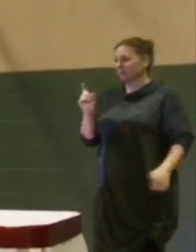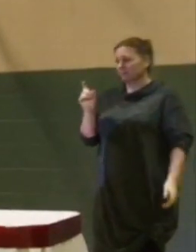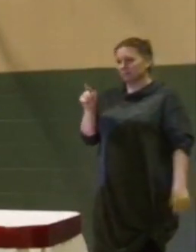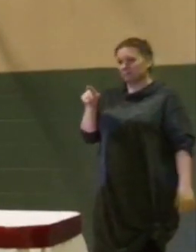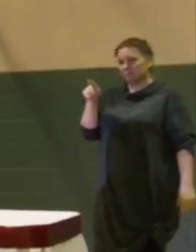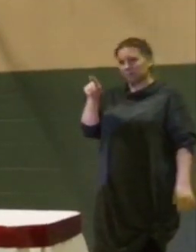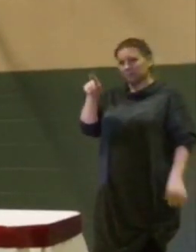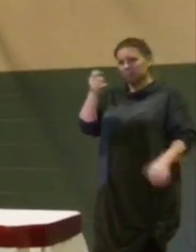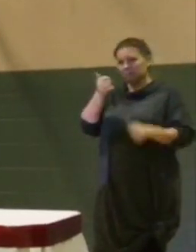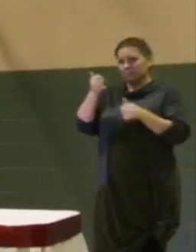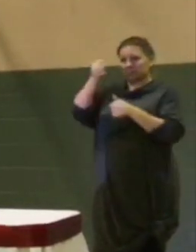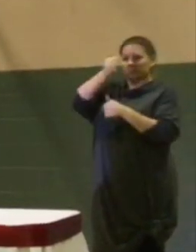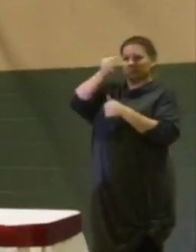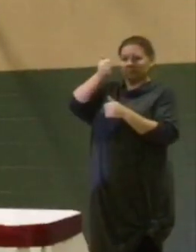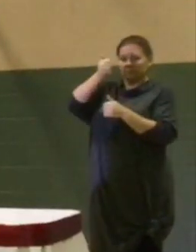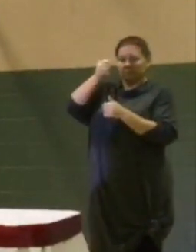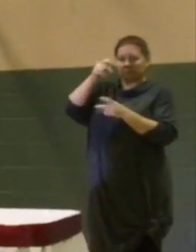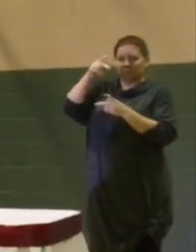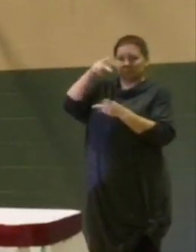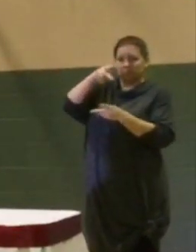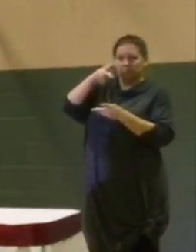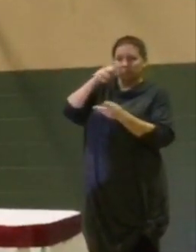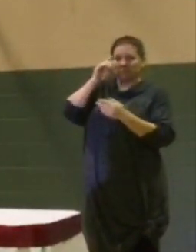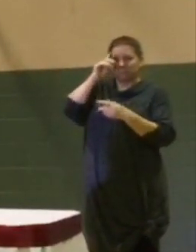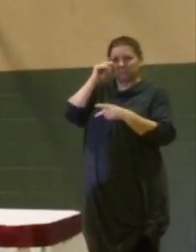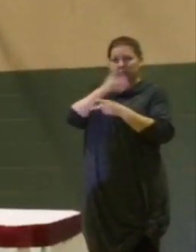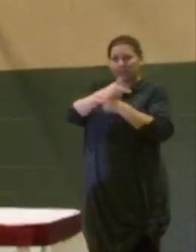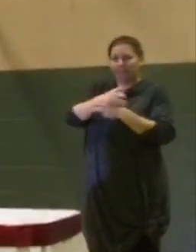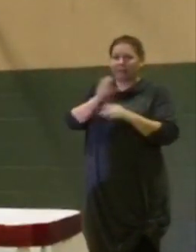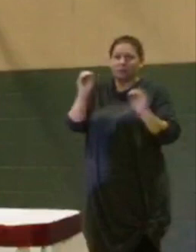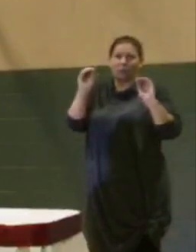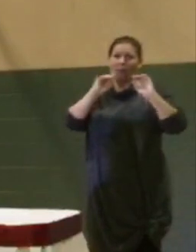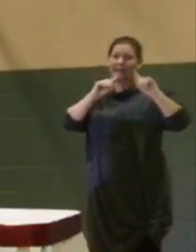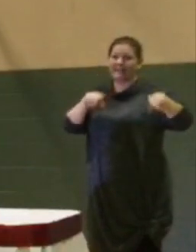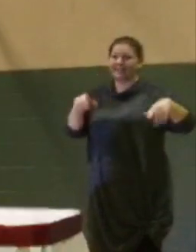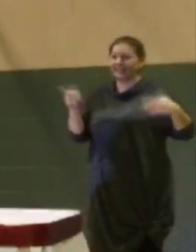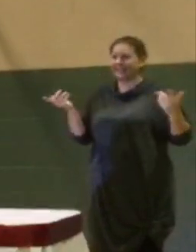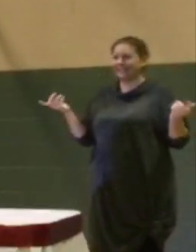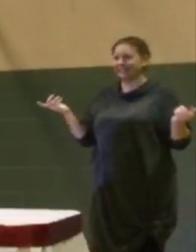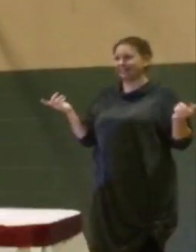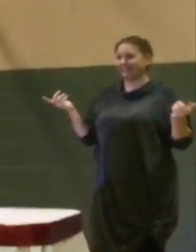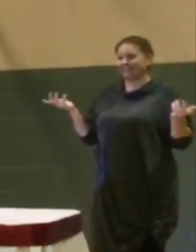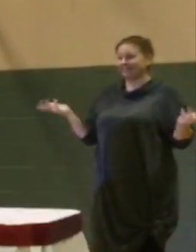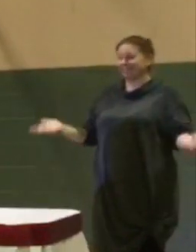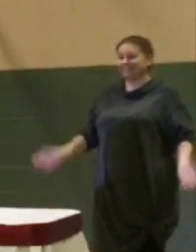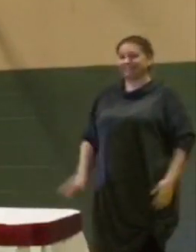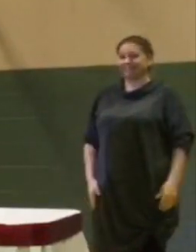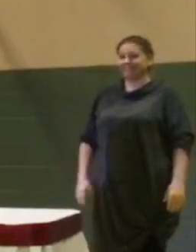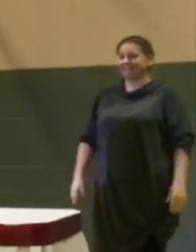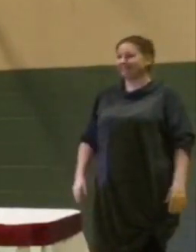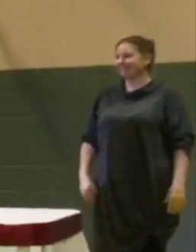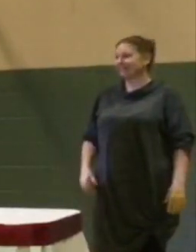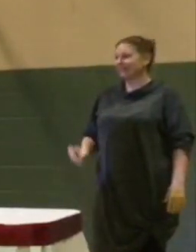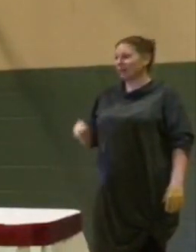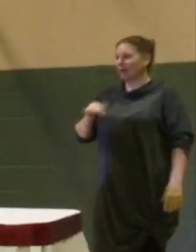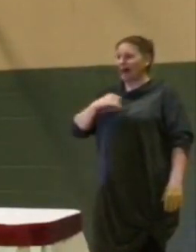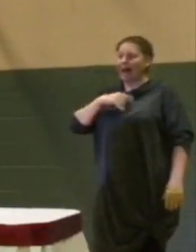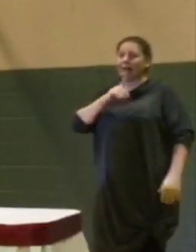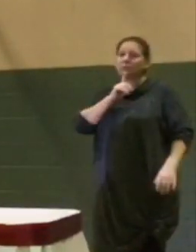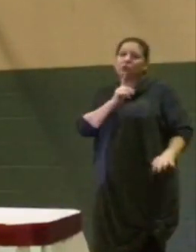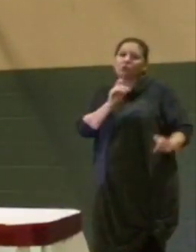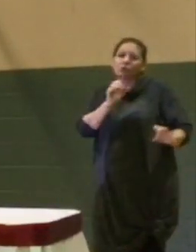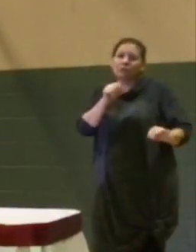he's over it, haven't been able to get the answer. So I'm sure we can be